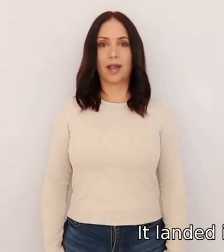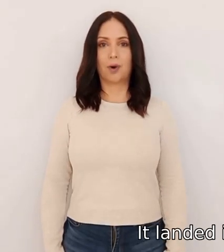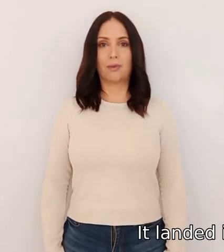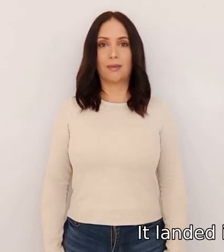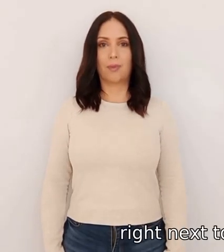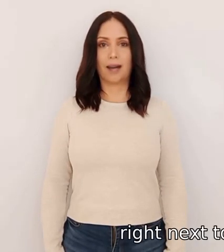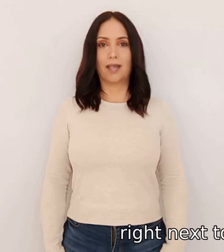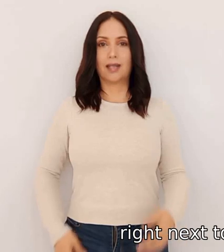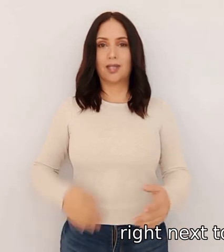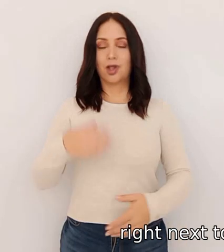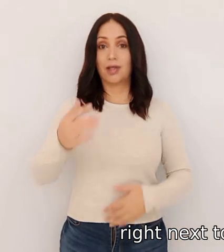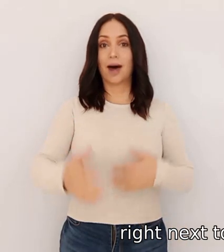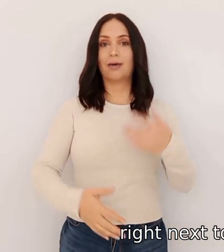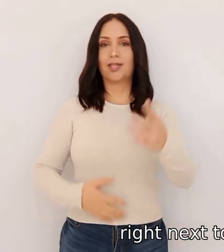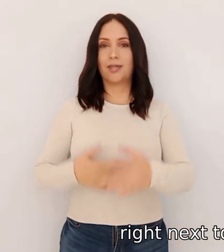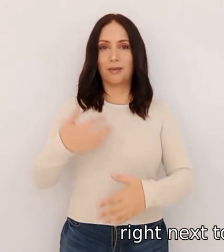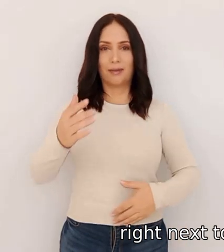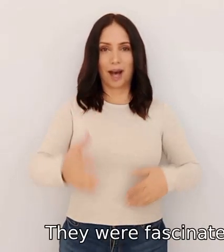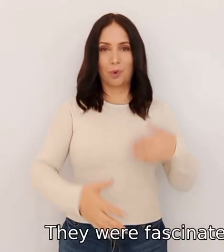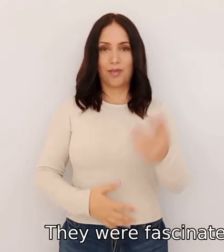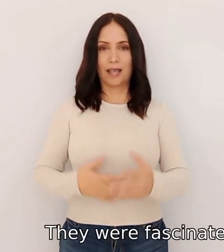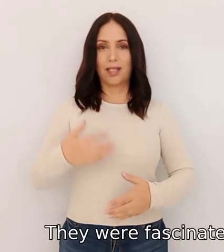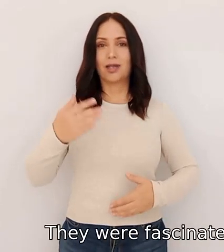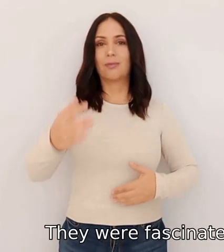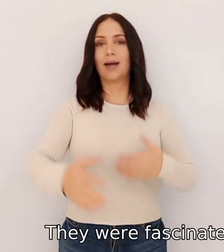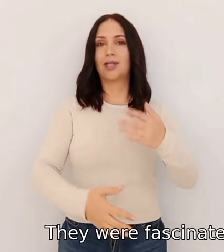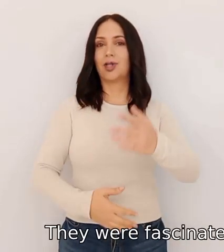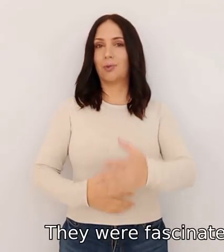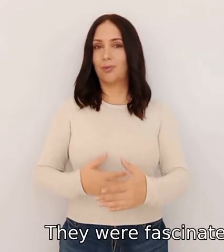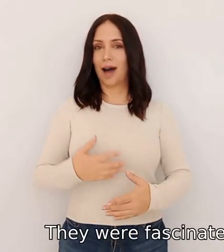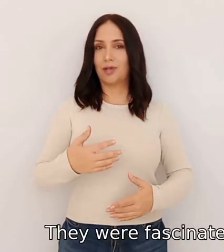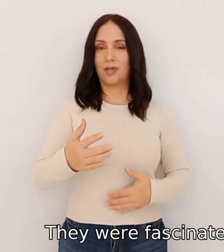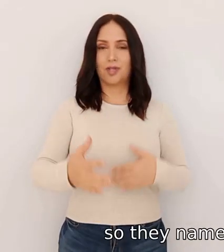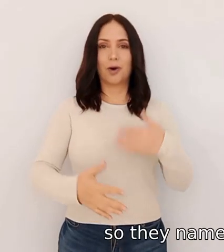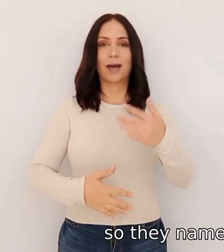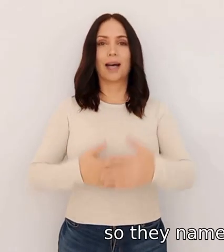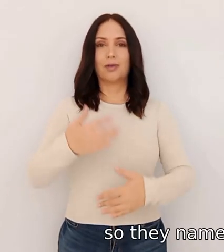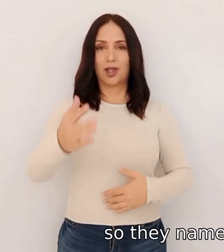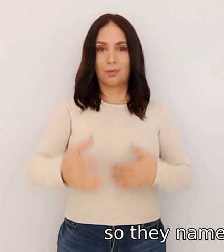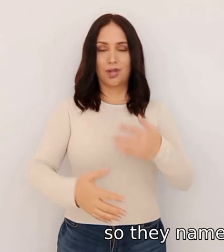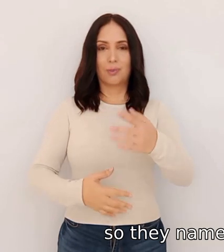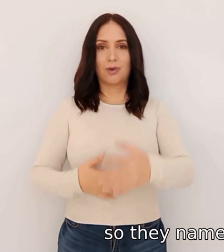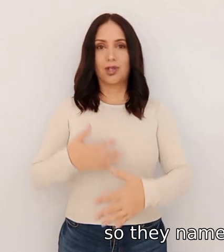field right next to the ducks they were fascinated by this new friend so they named him filbert